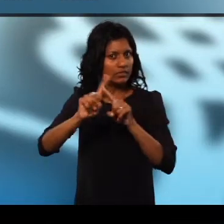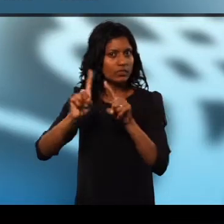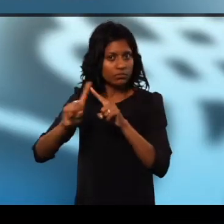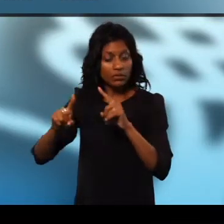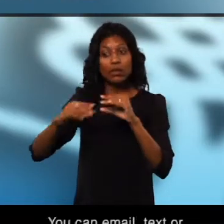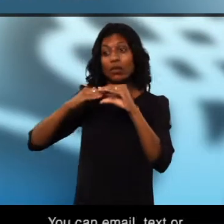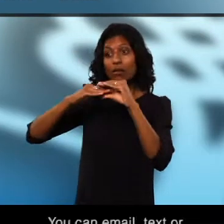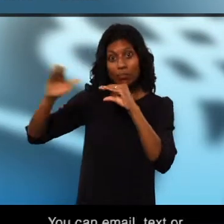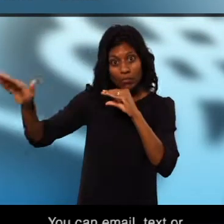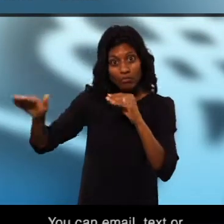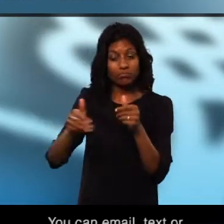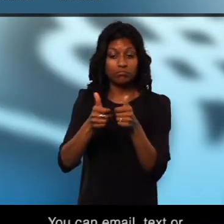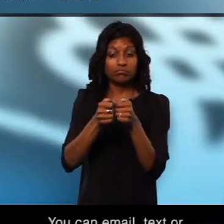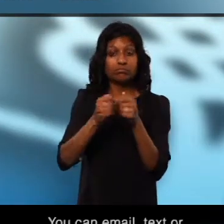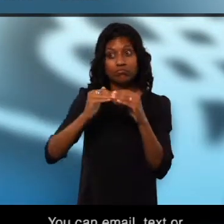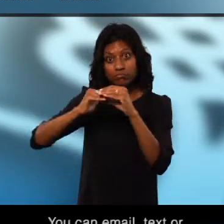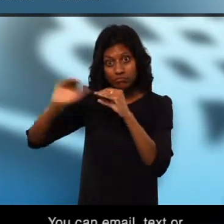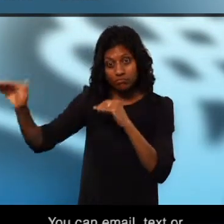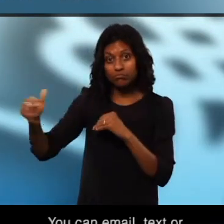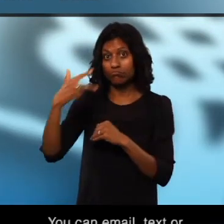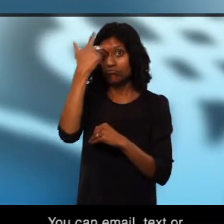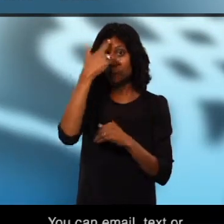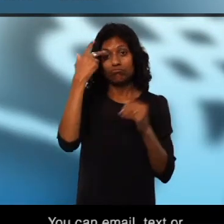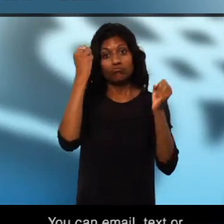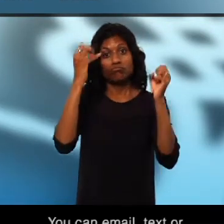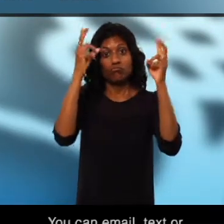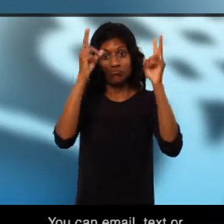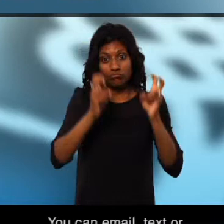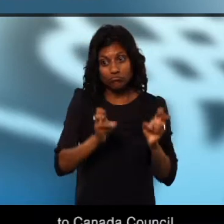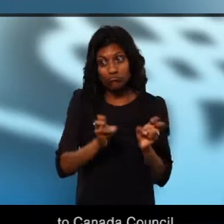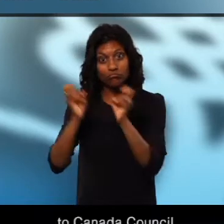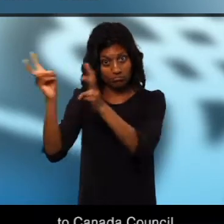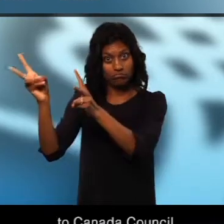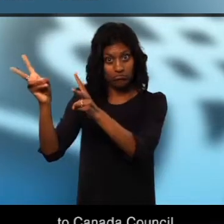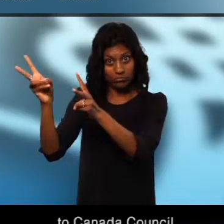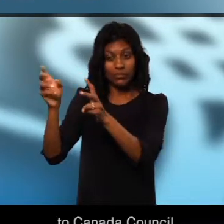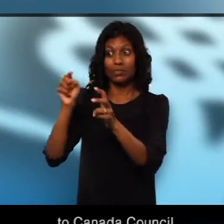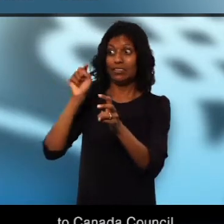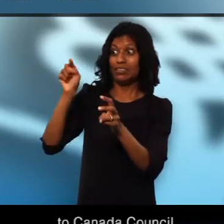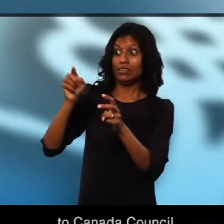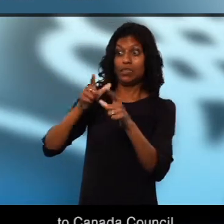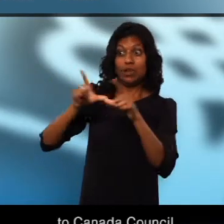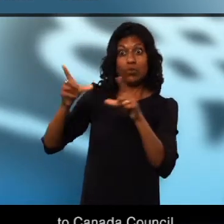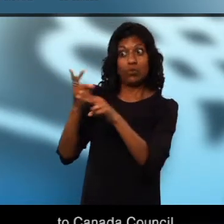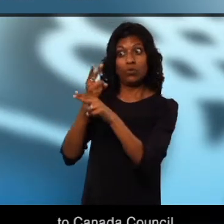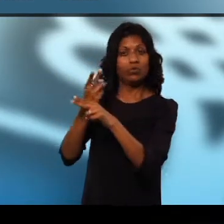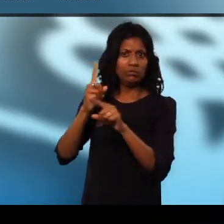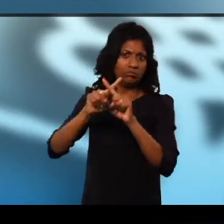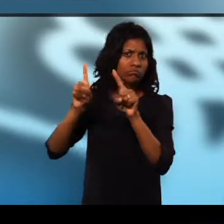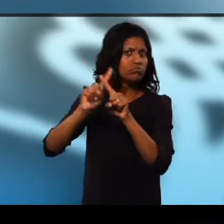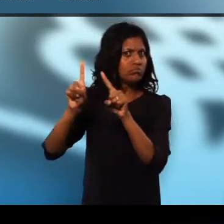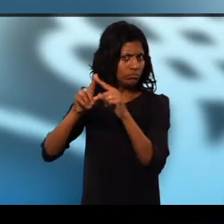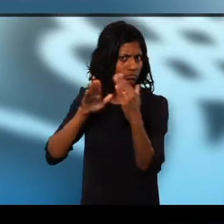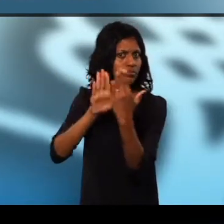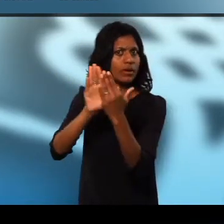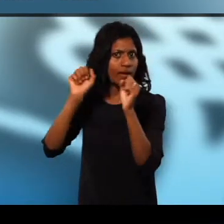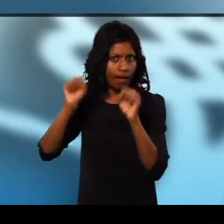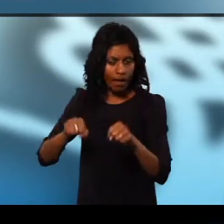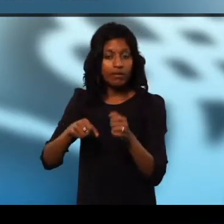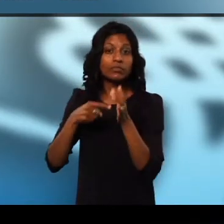you can email, text, or send video messages to Canada Council program officers in French, English,